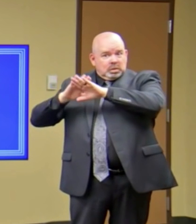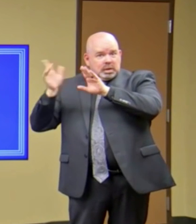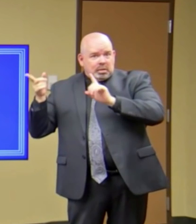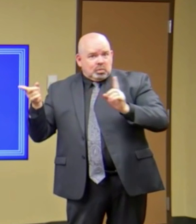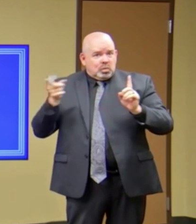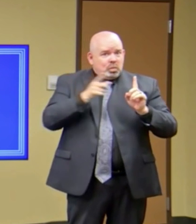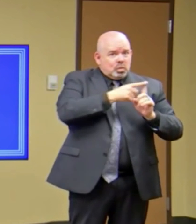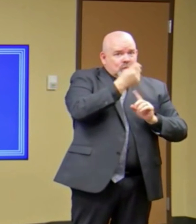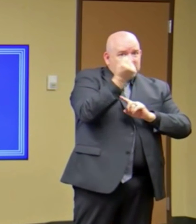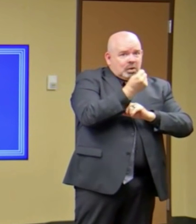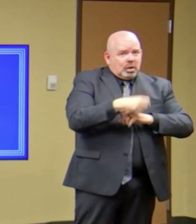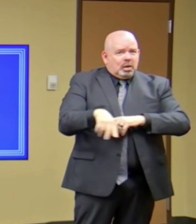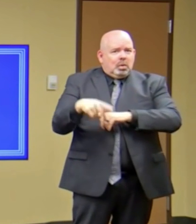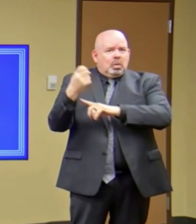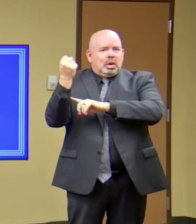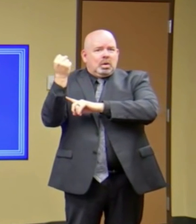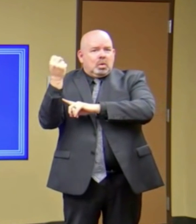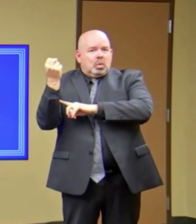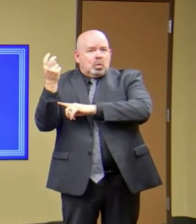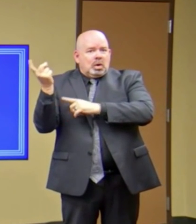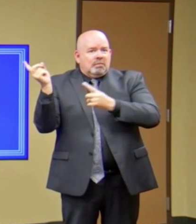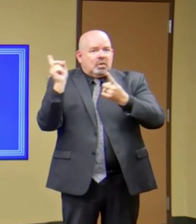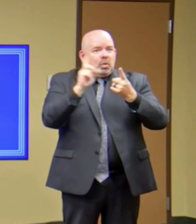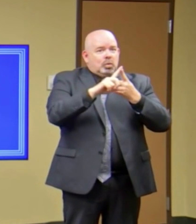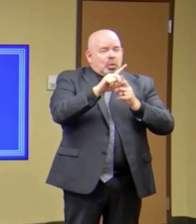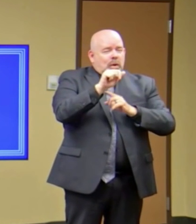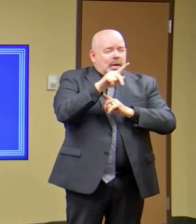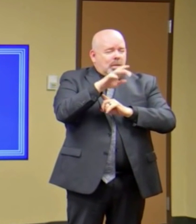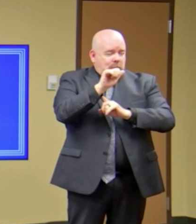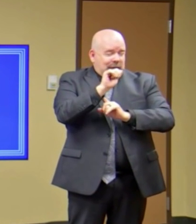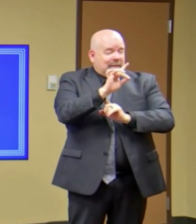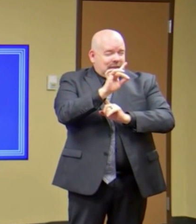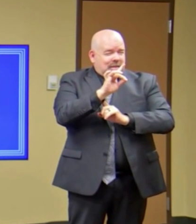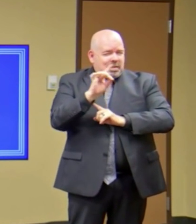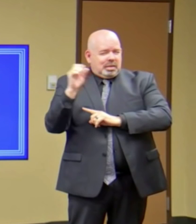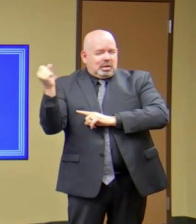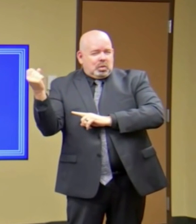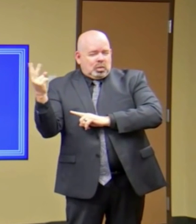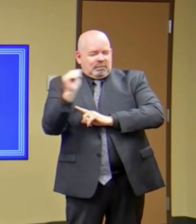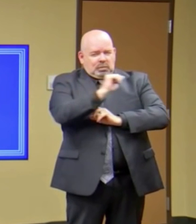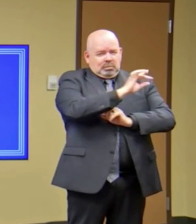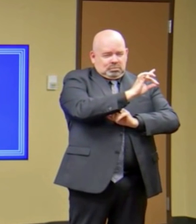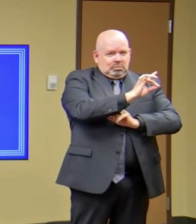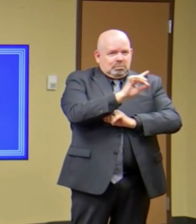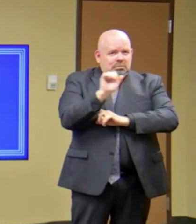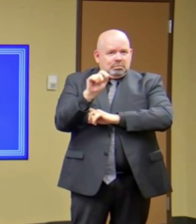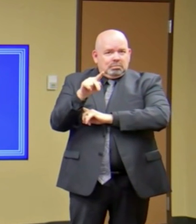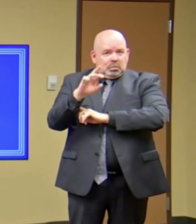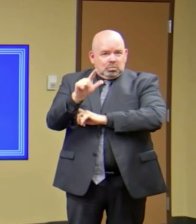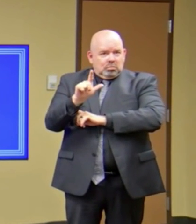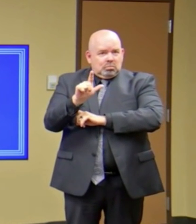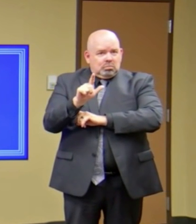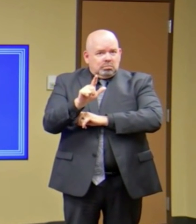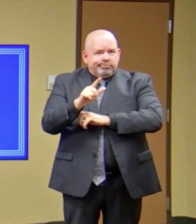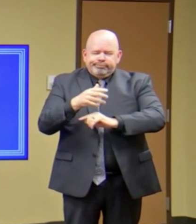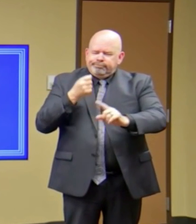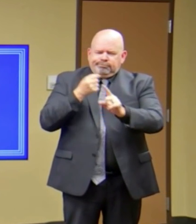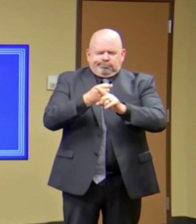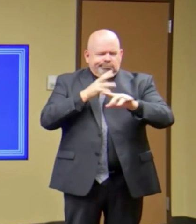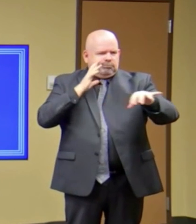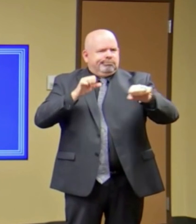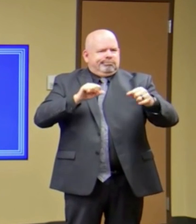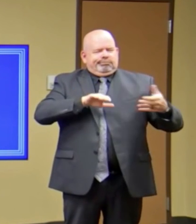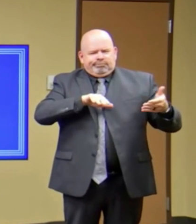the 12th through April the 18th, that was thus far our deadliest week. We had 33 of our